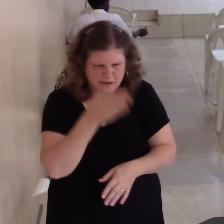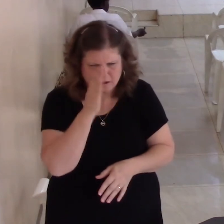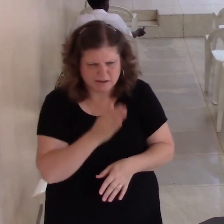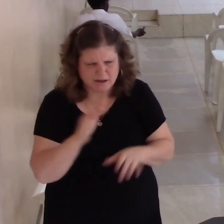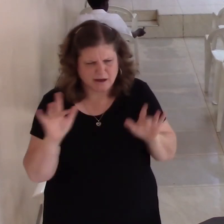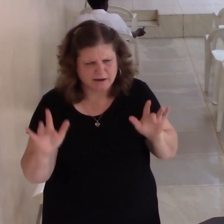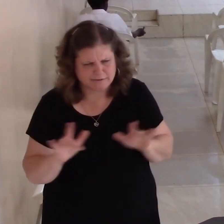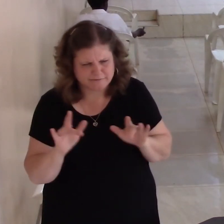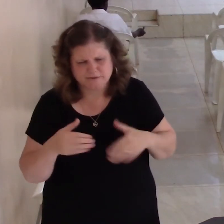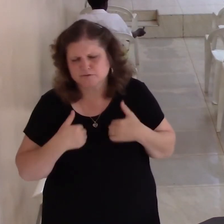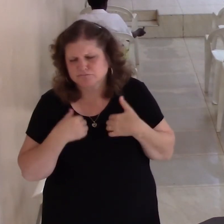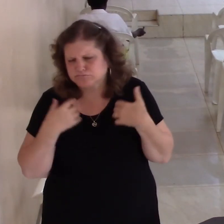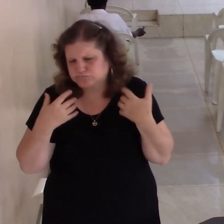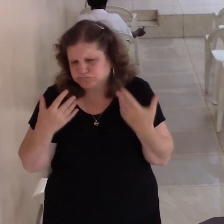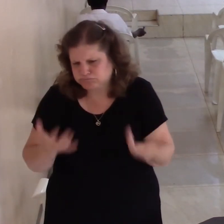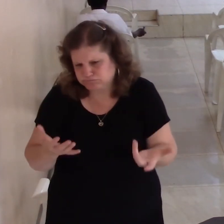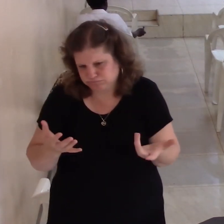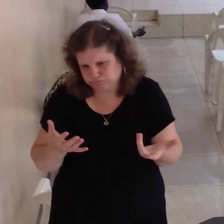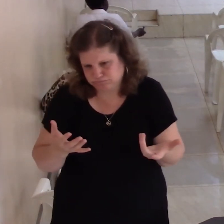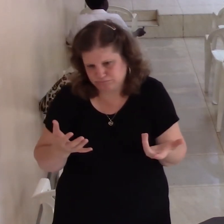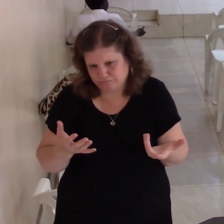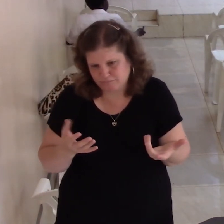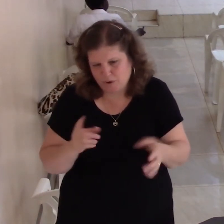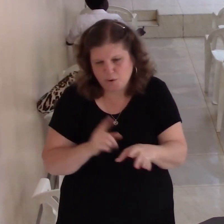When's the last time you said thank you?